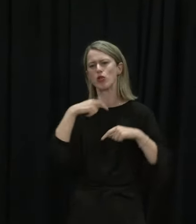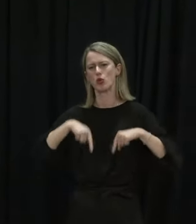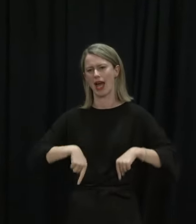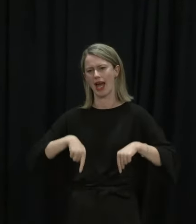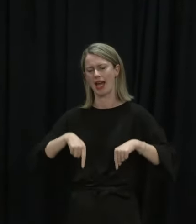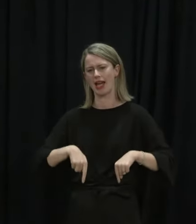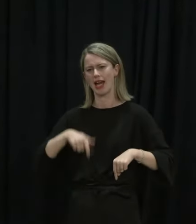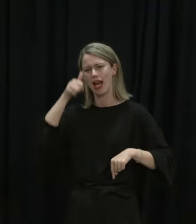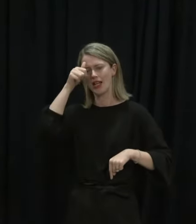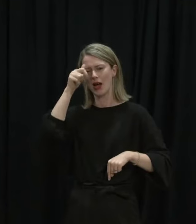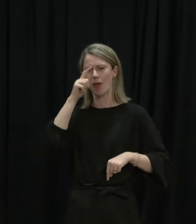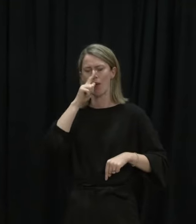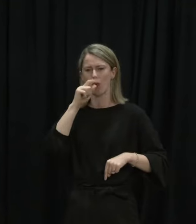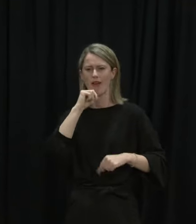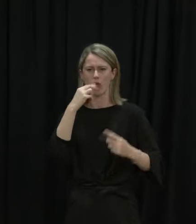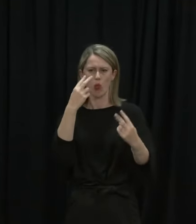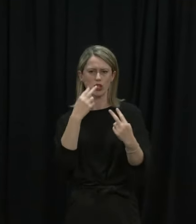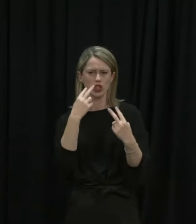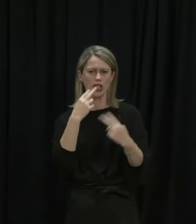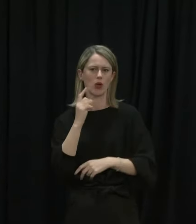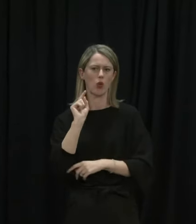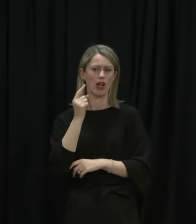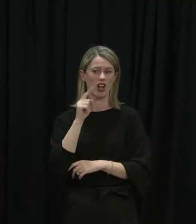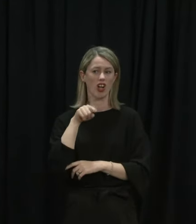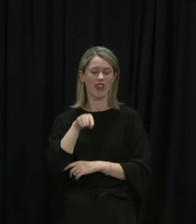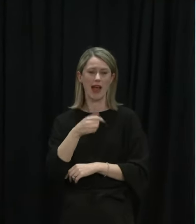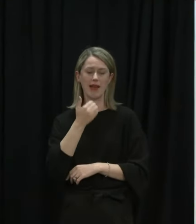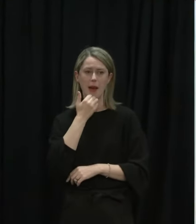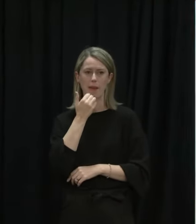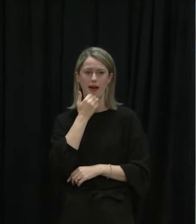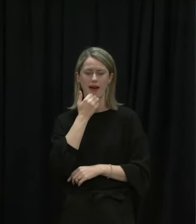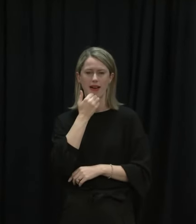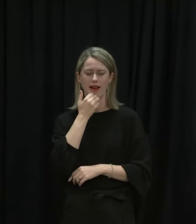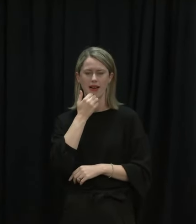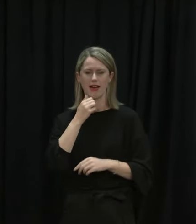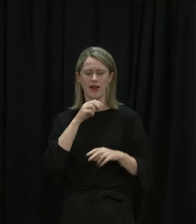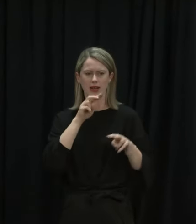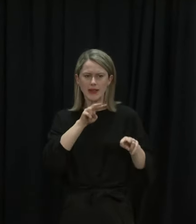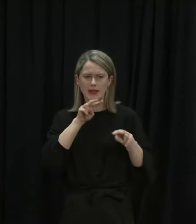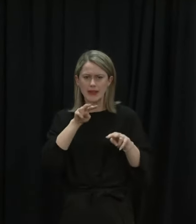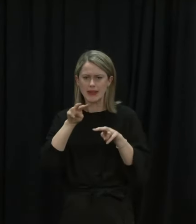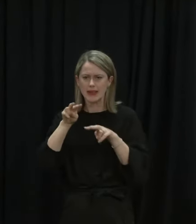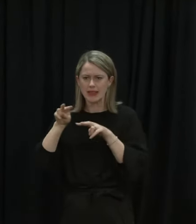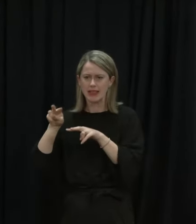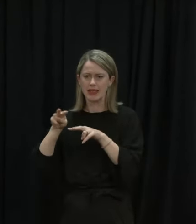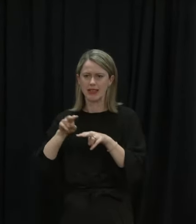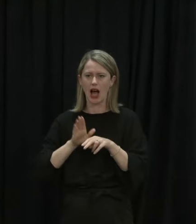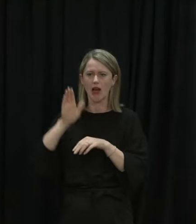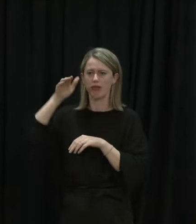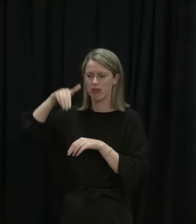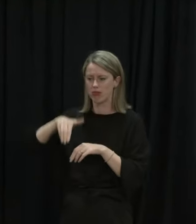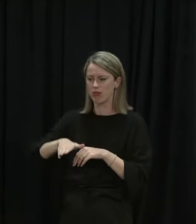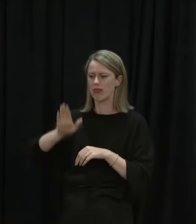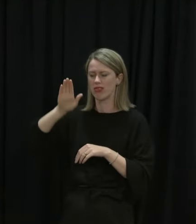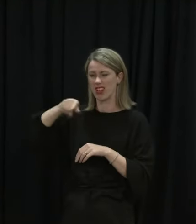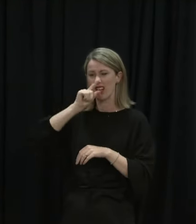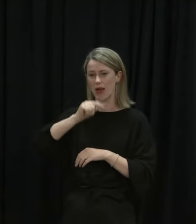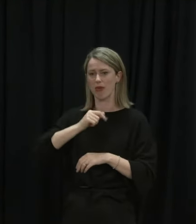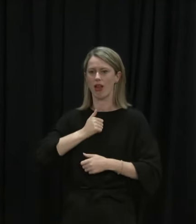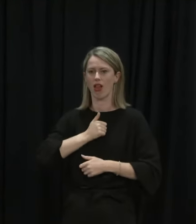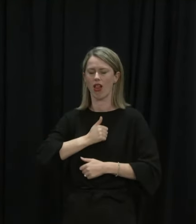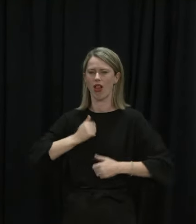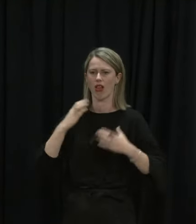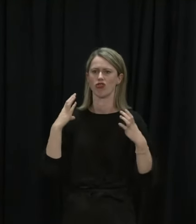I know for people who watch the one o'clock briefing, it is something that you follow closely, and the ups and downs can be a bit of an emotional